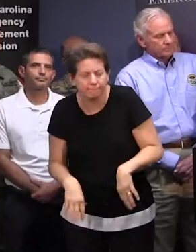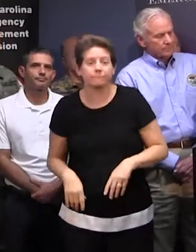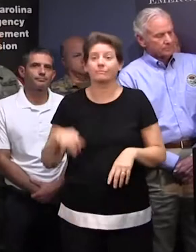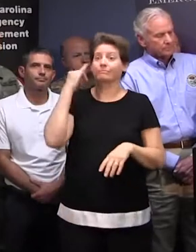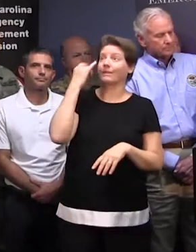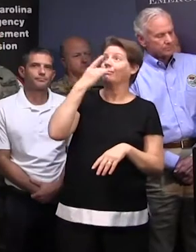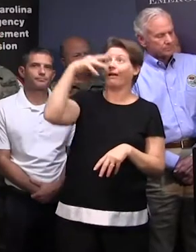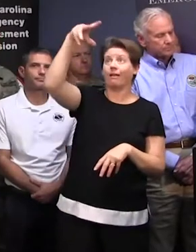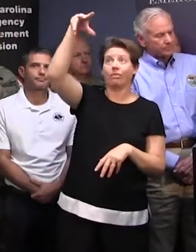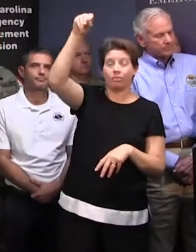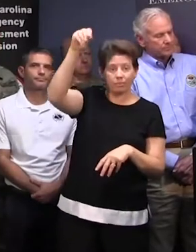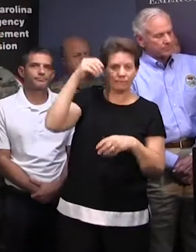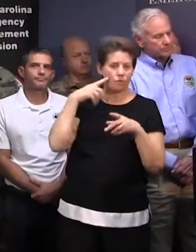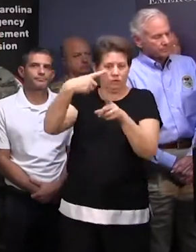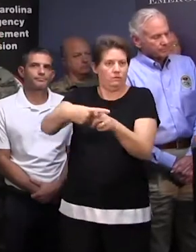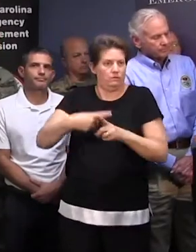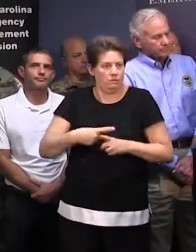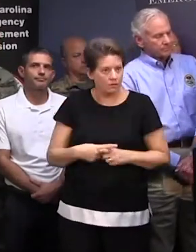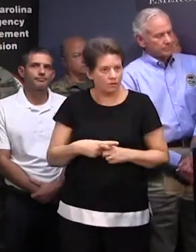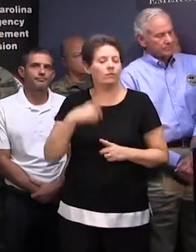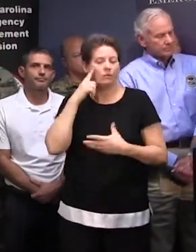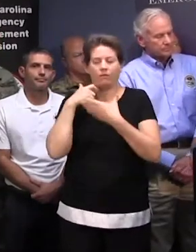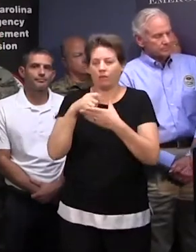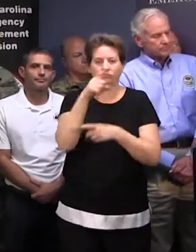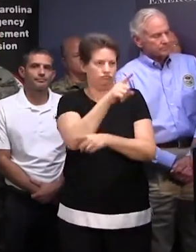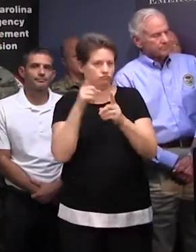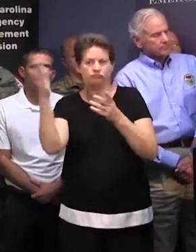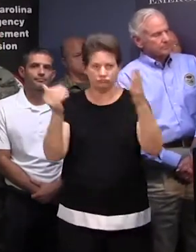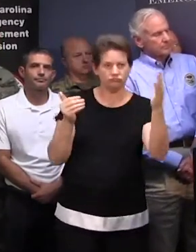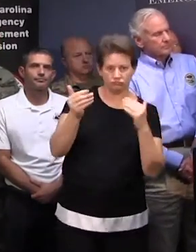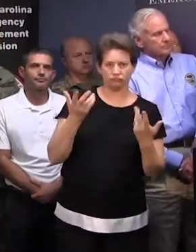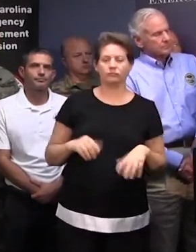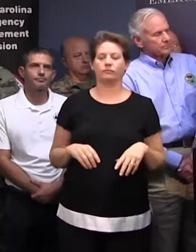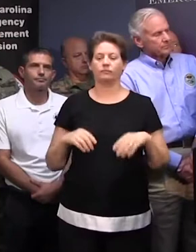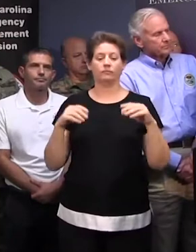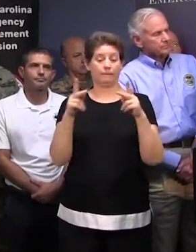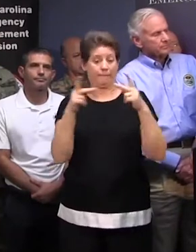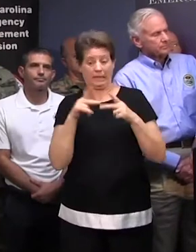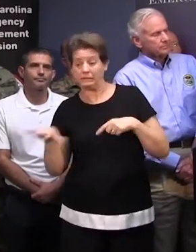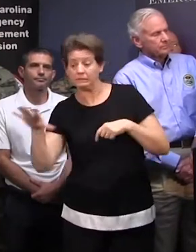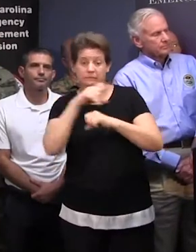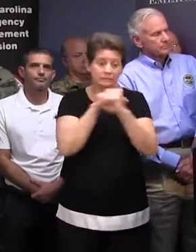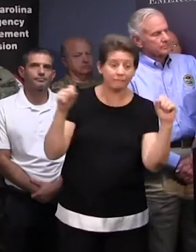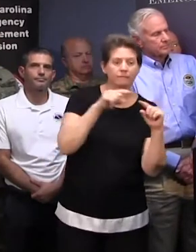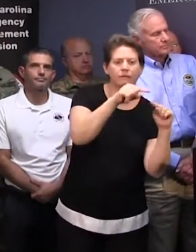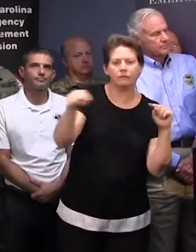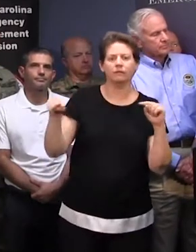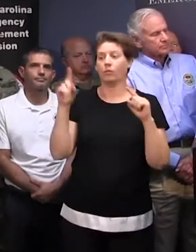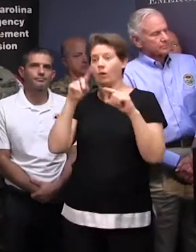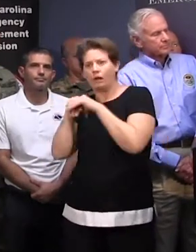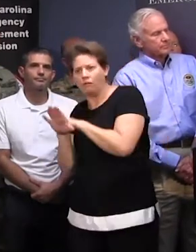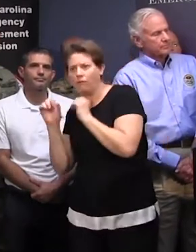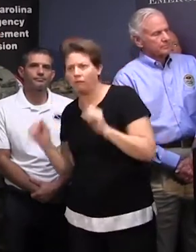where the traffic control devices are gone or inoperable, perimeter security, access points, line